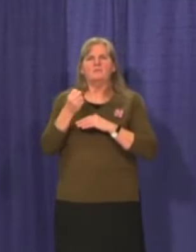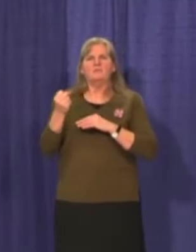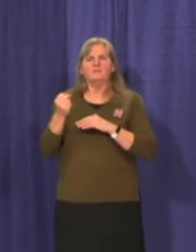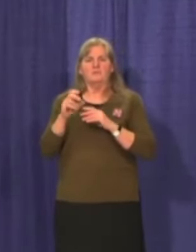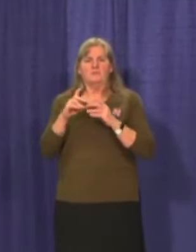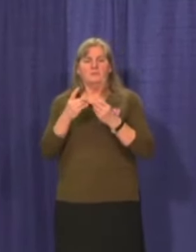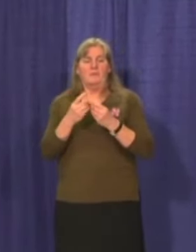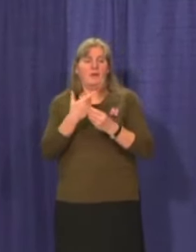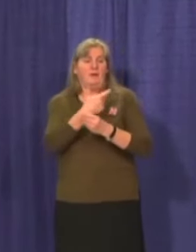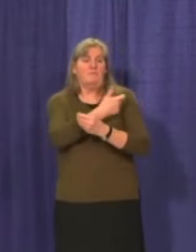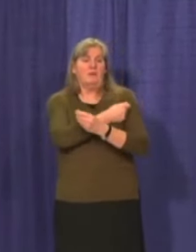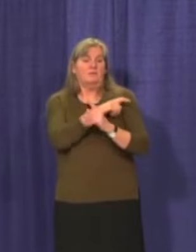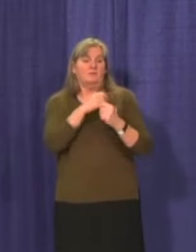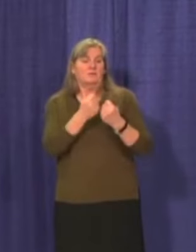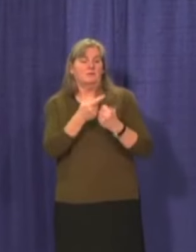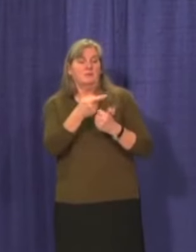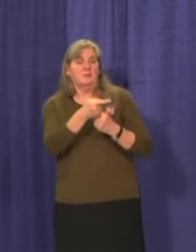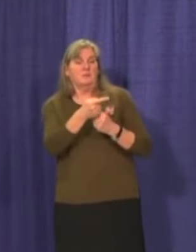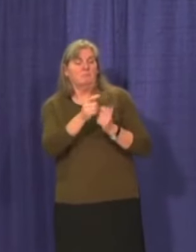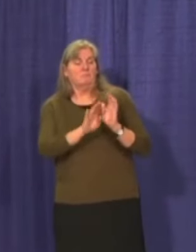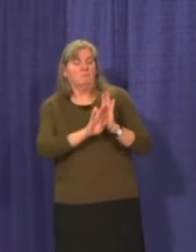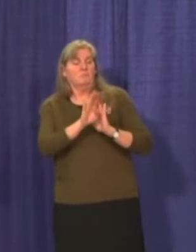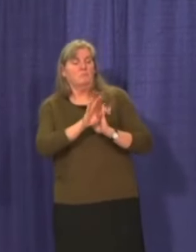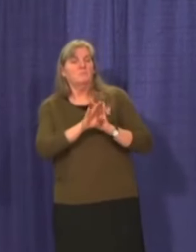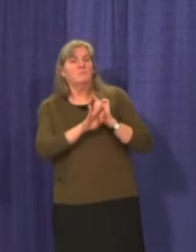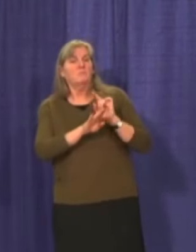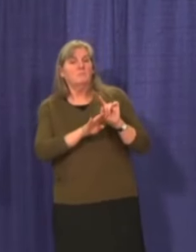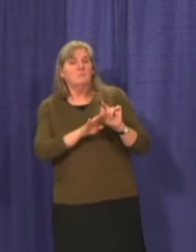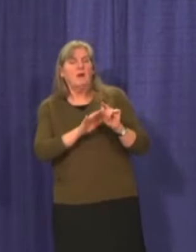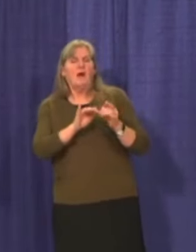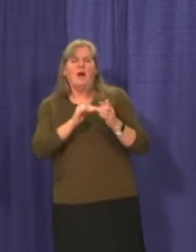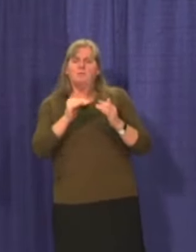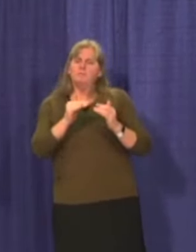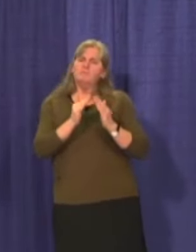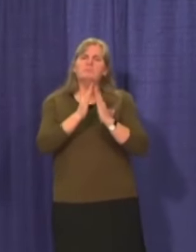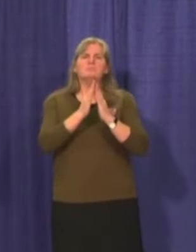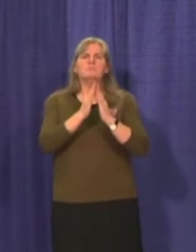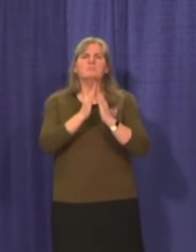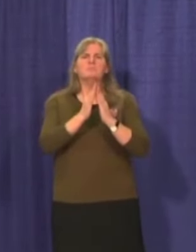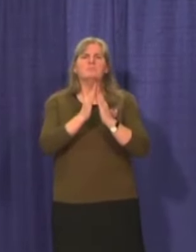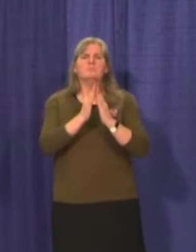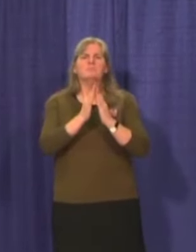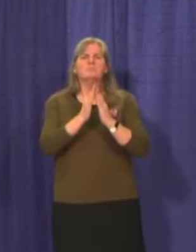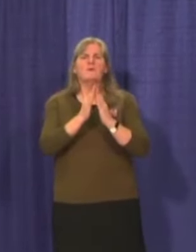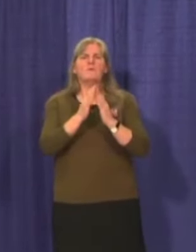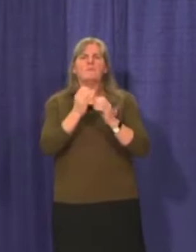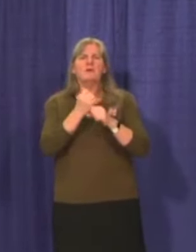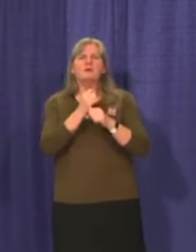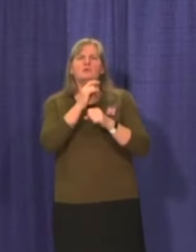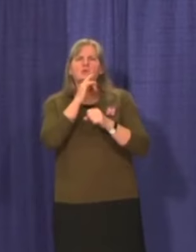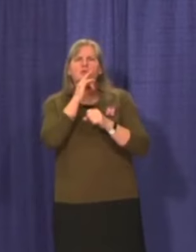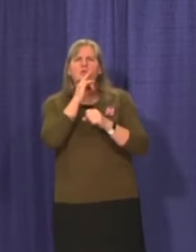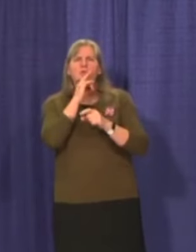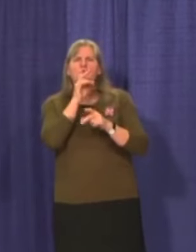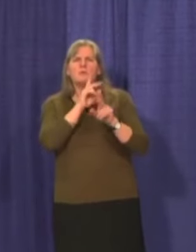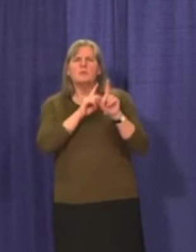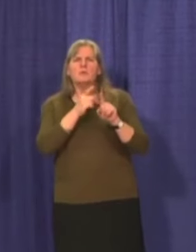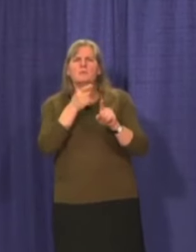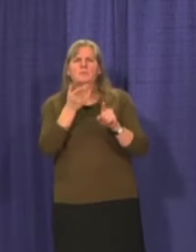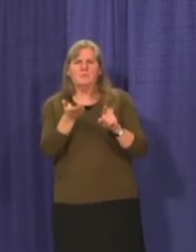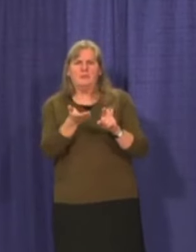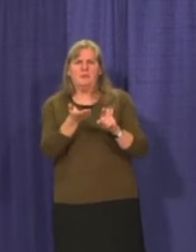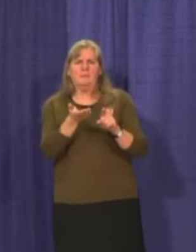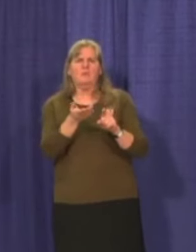The vaccination team came up with some new ways in which to ensure that people are here